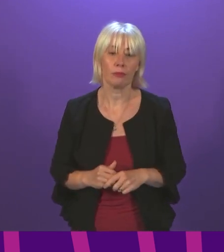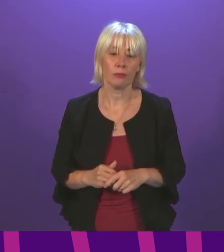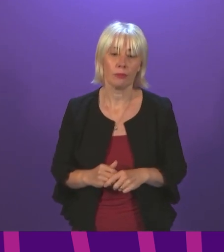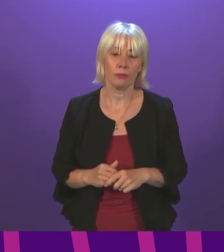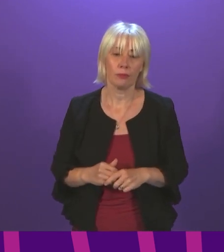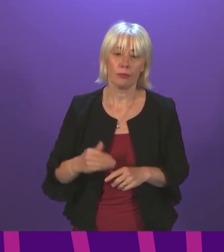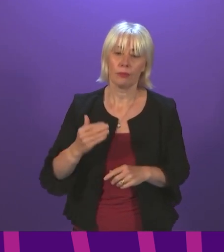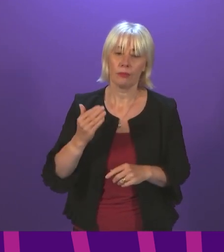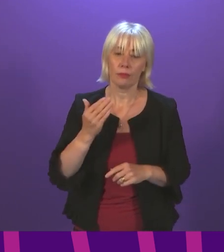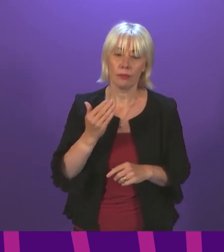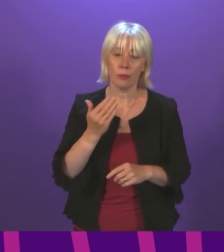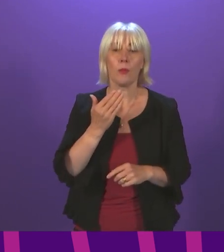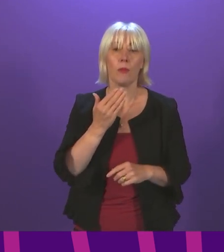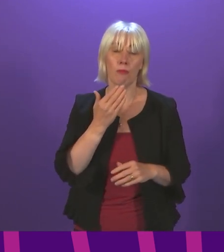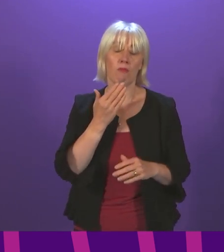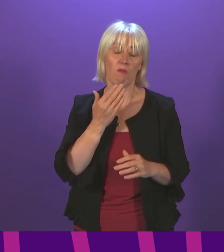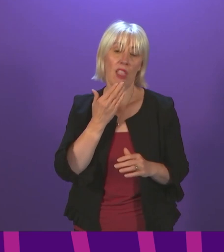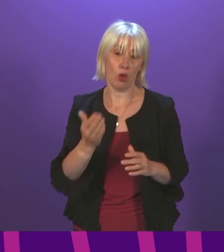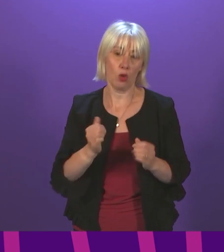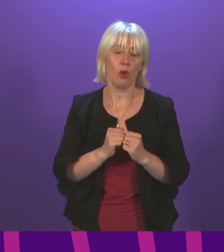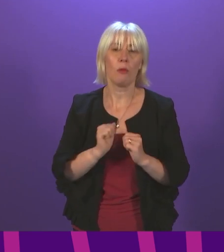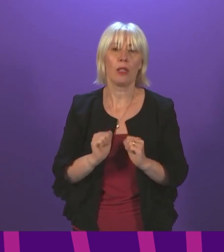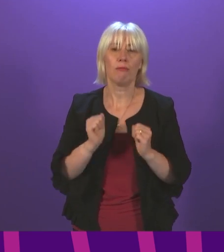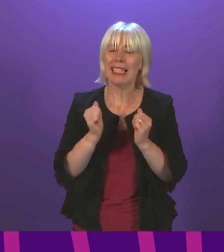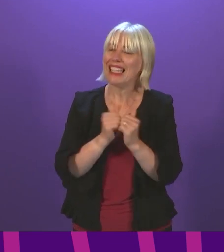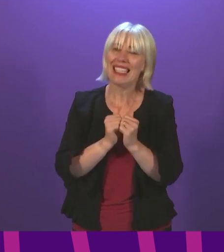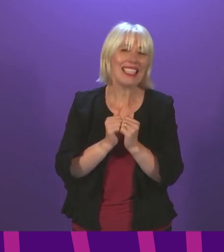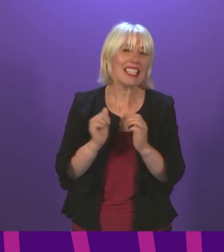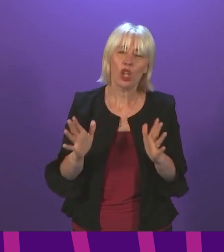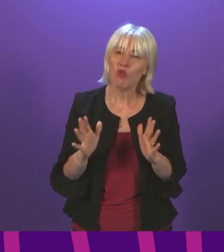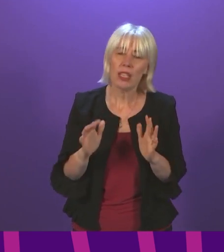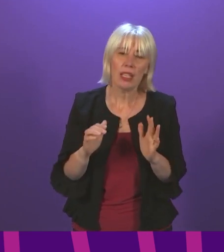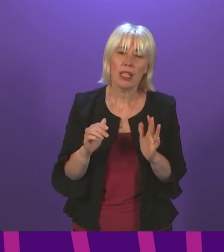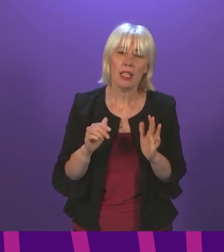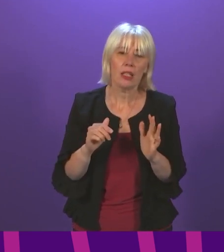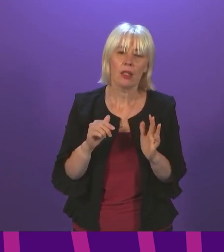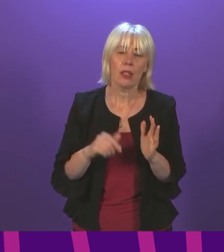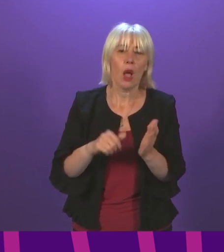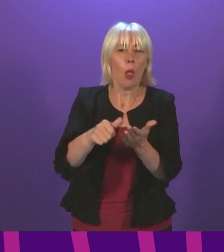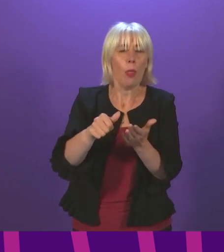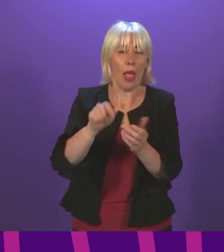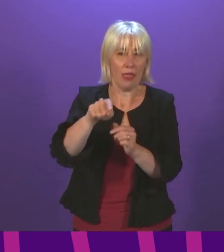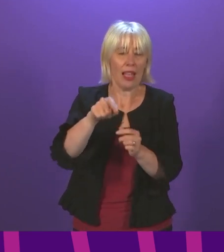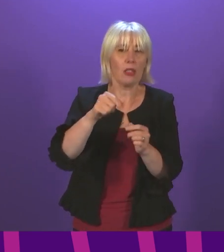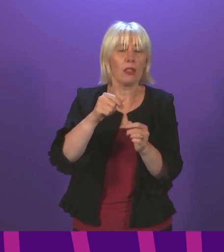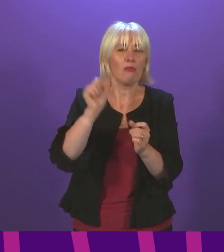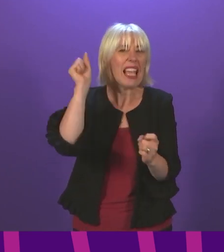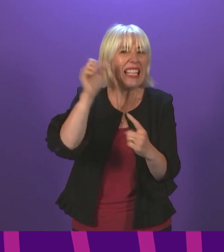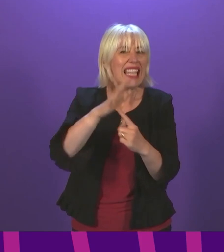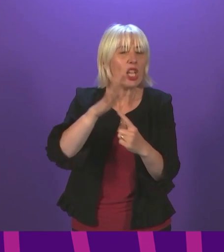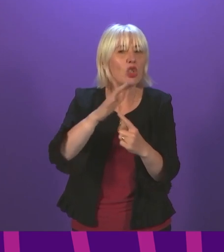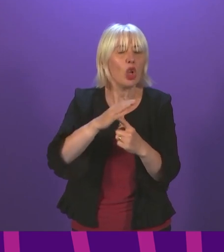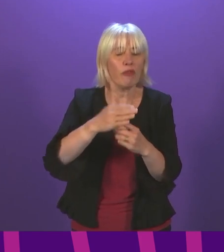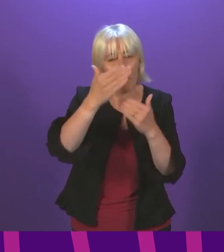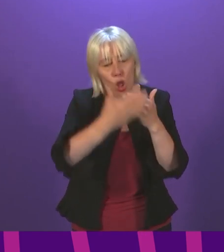I would disagree with the First Minister in that the programme is essential to ensure the long-term viability